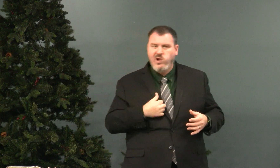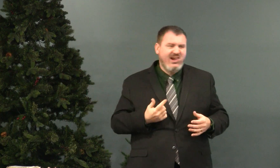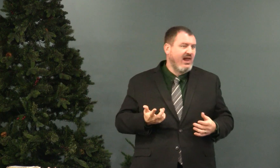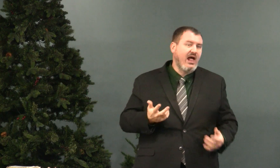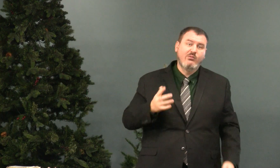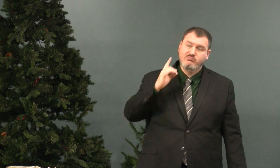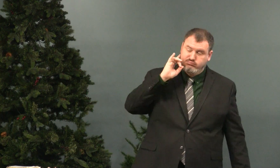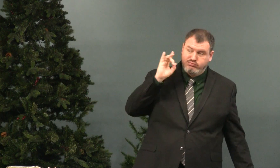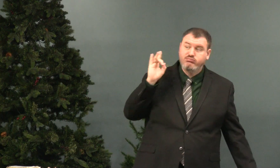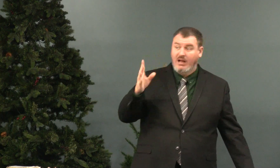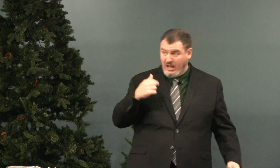store.